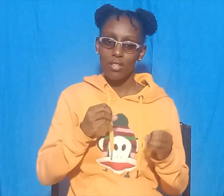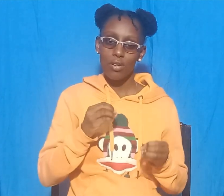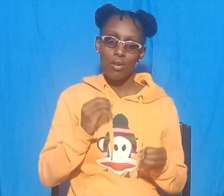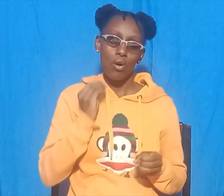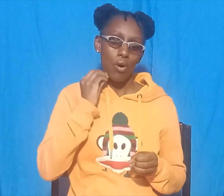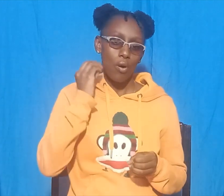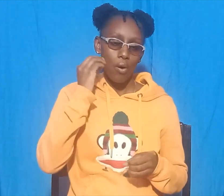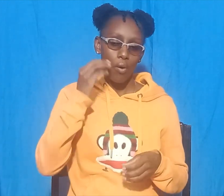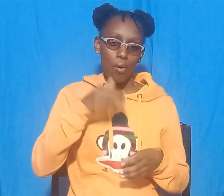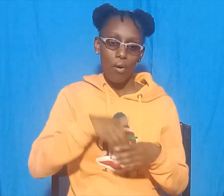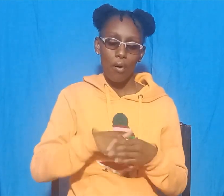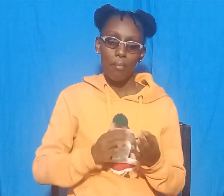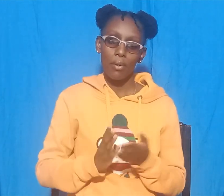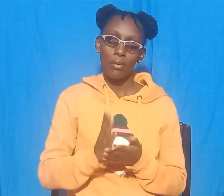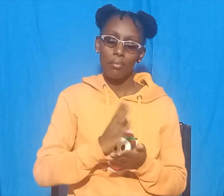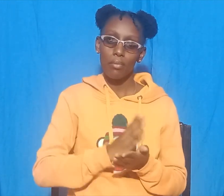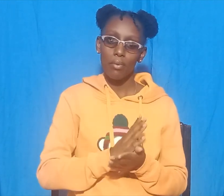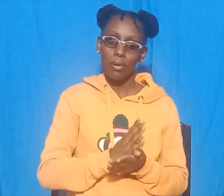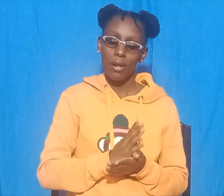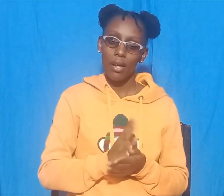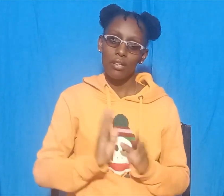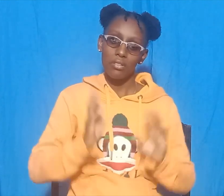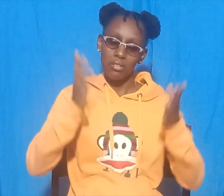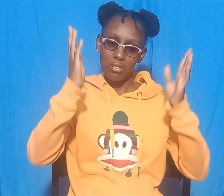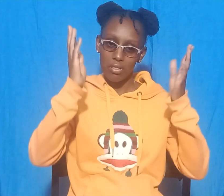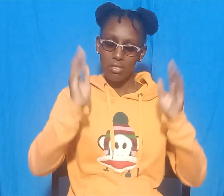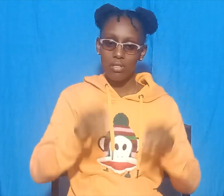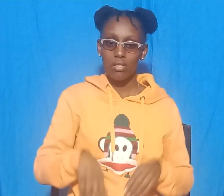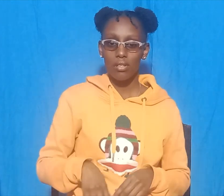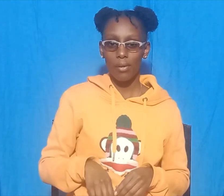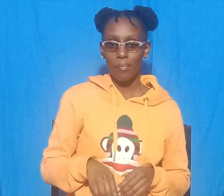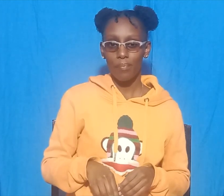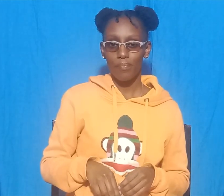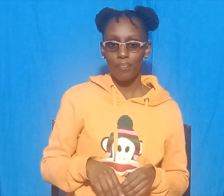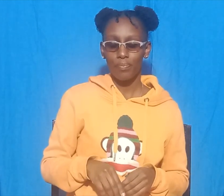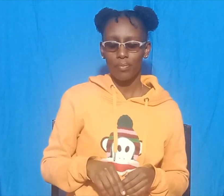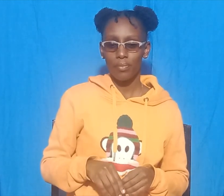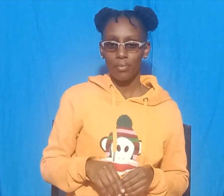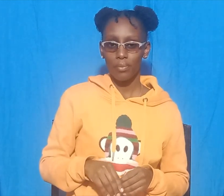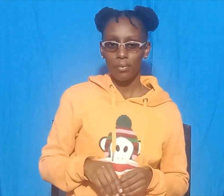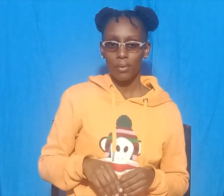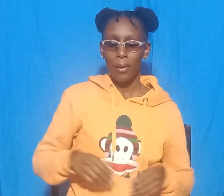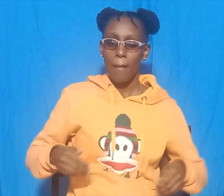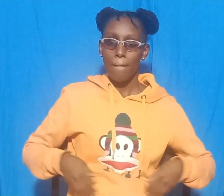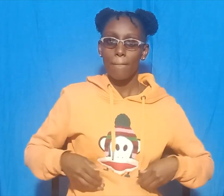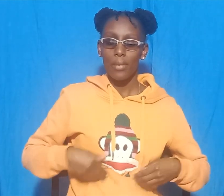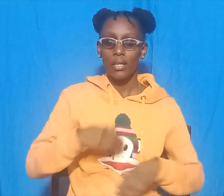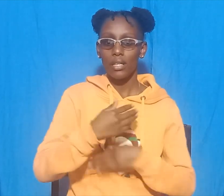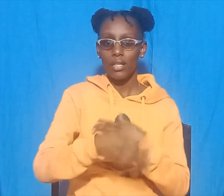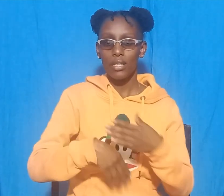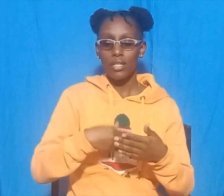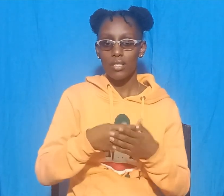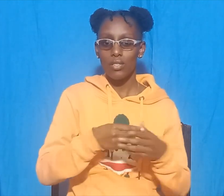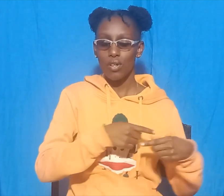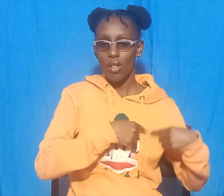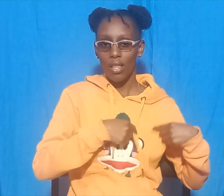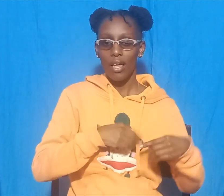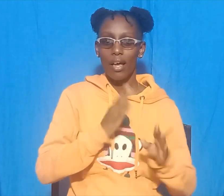In the branches of the big tree. We monkeys always hide our hearts in the branches